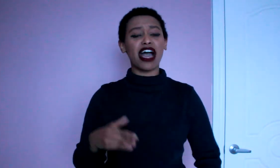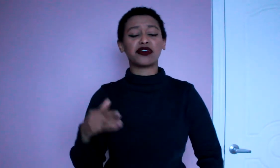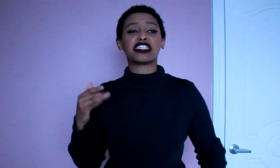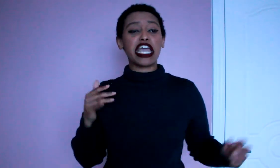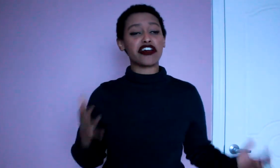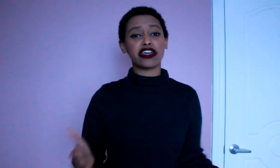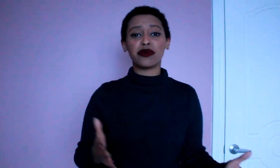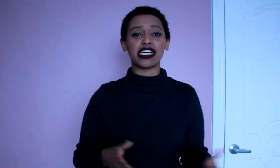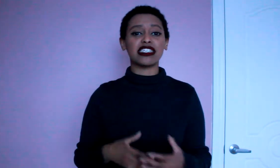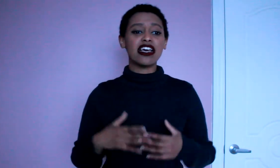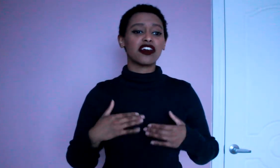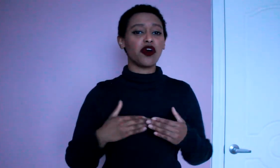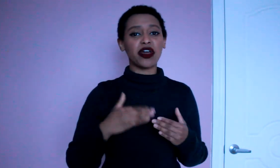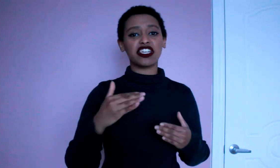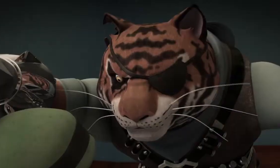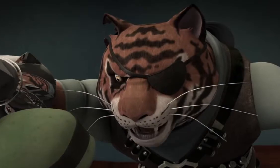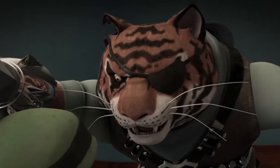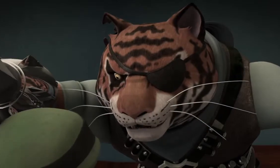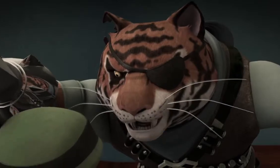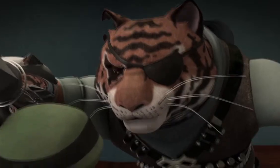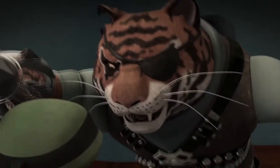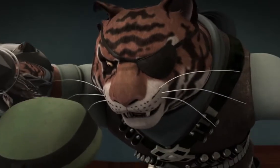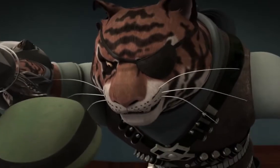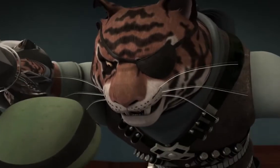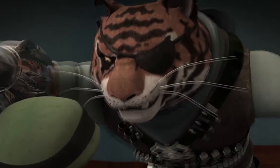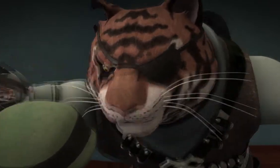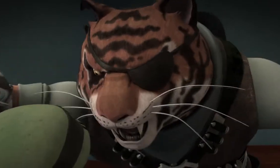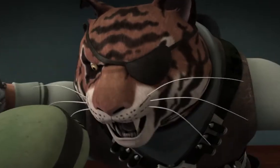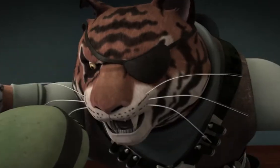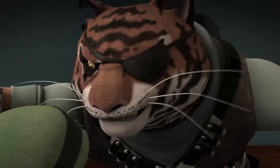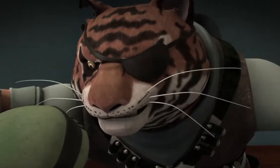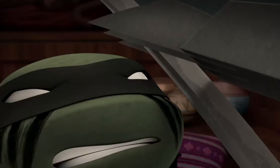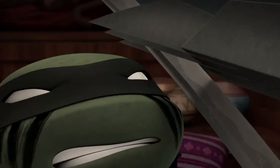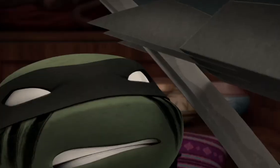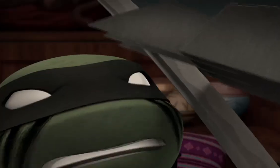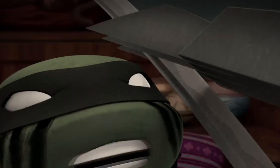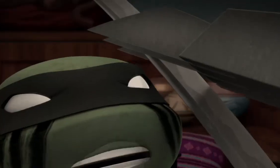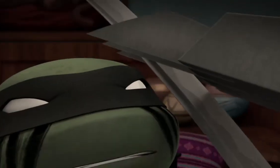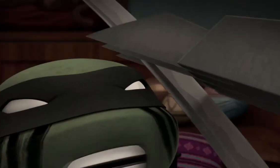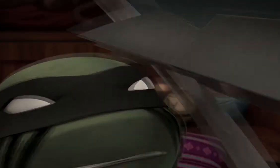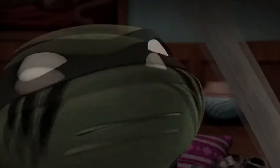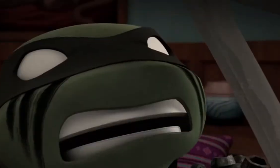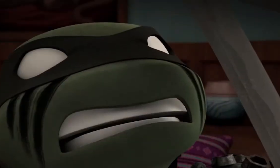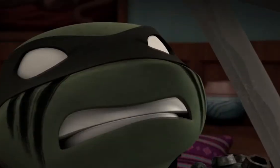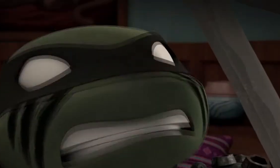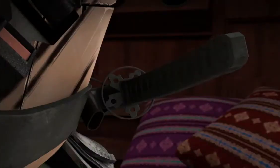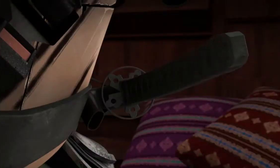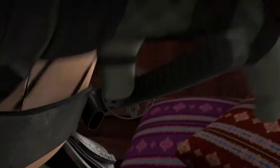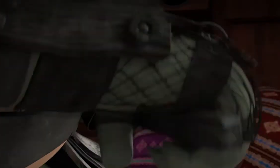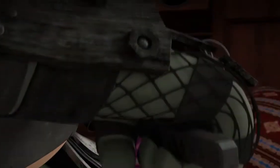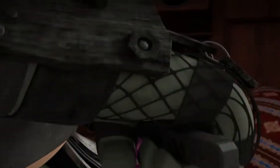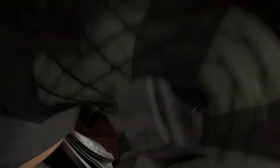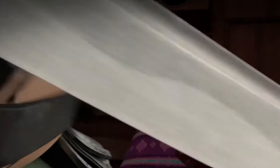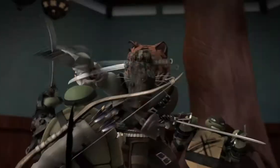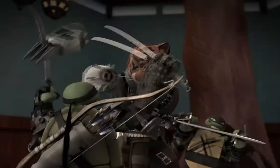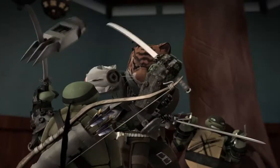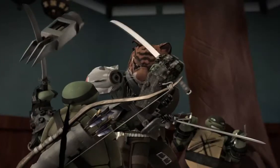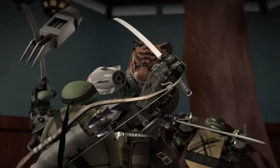how scared he was going into the future Leo didn't miss a beat he actually went even a harder against